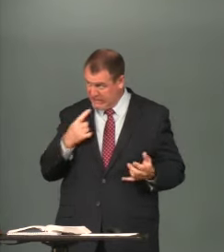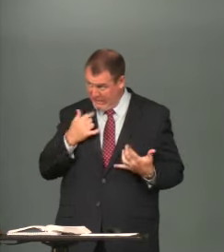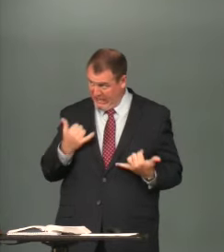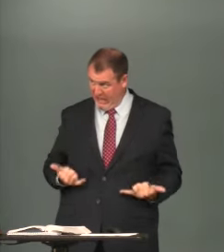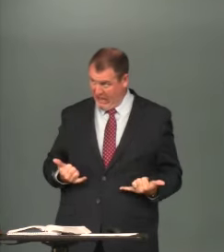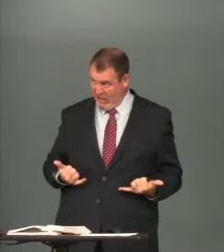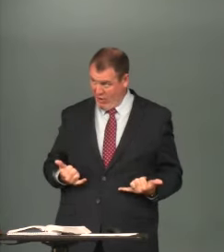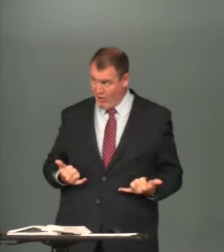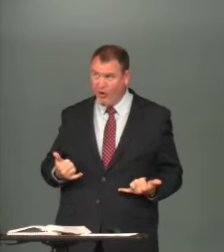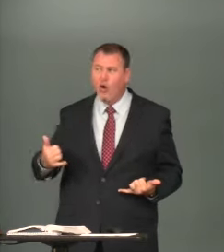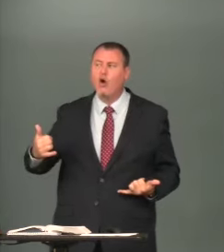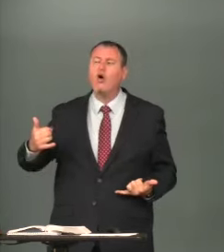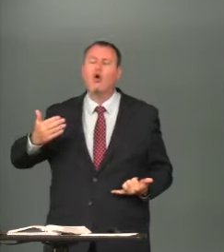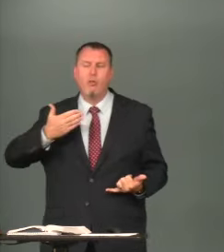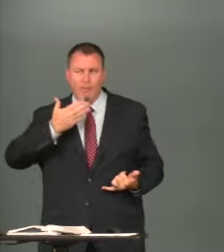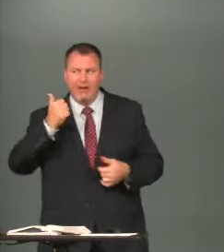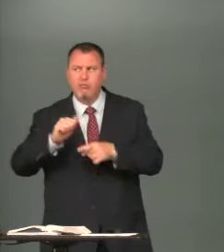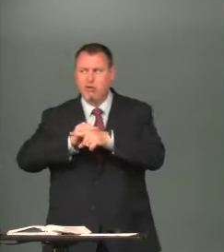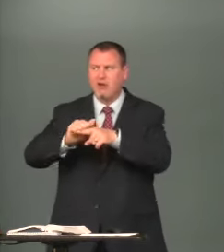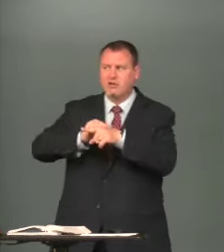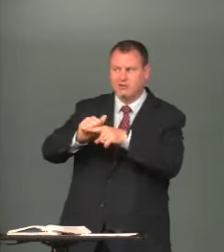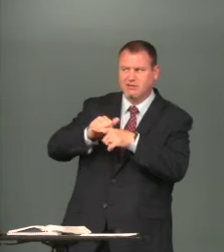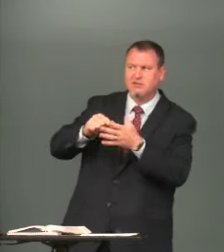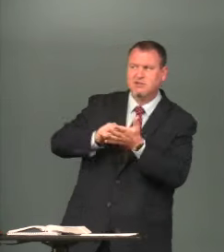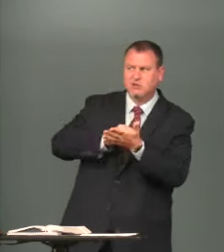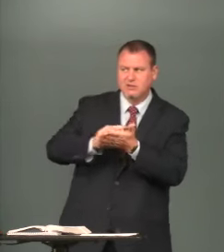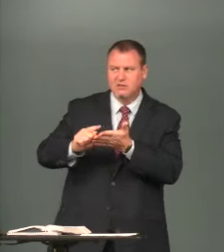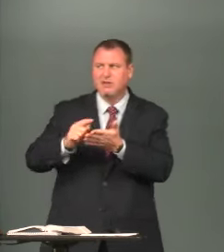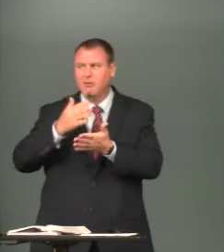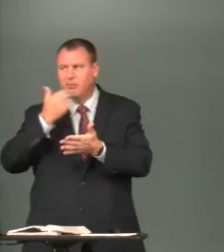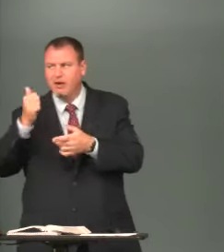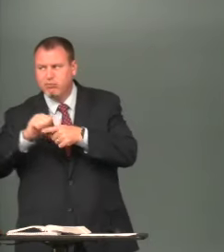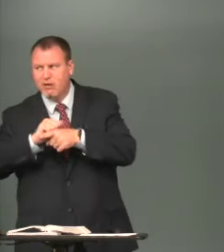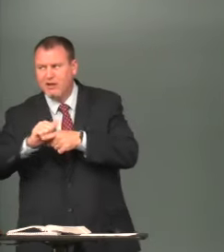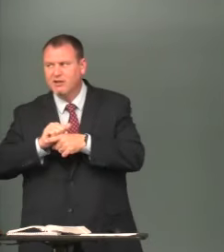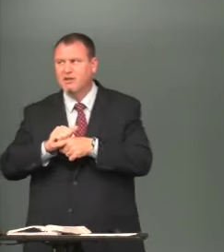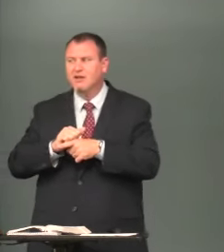you have the signs down pat you better practice this week okay